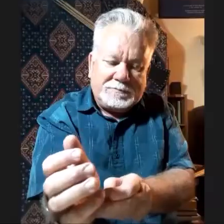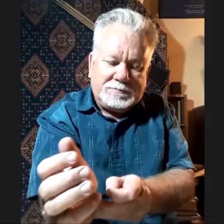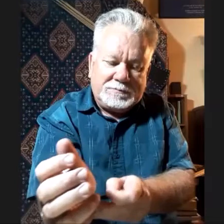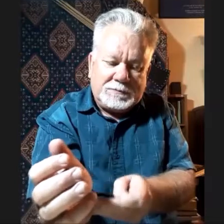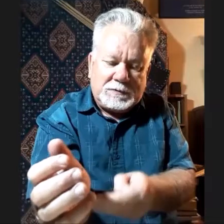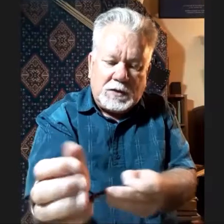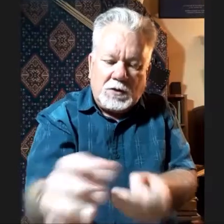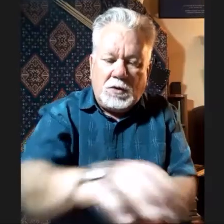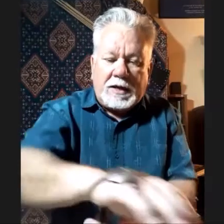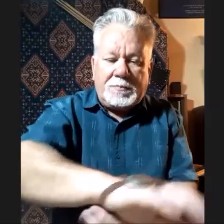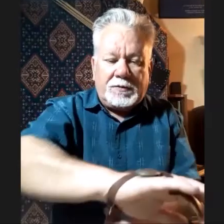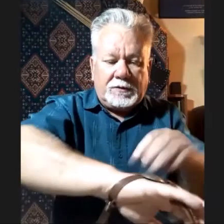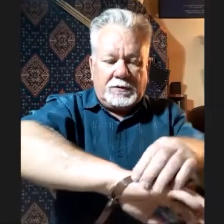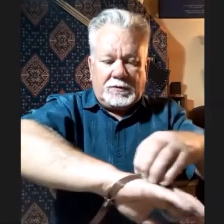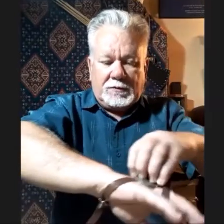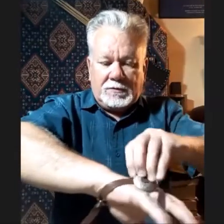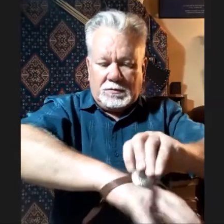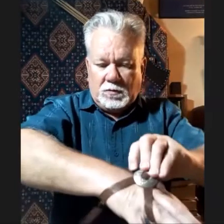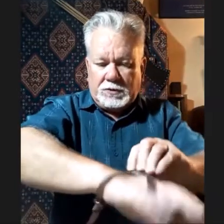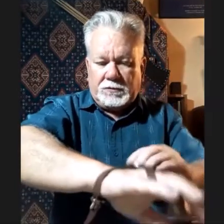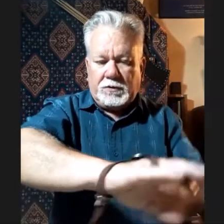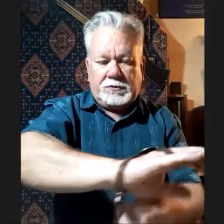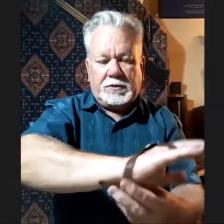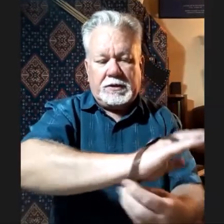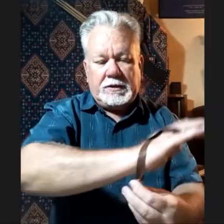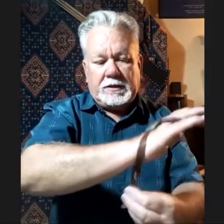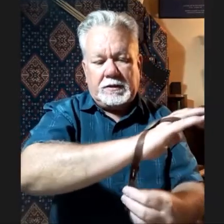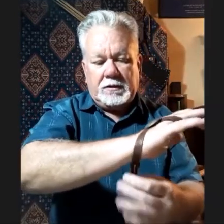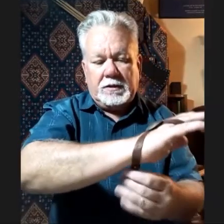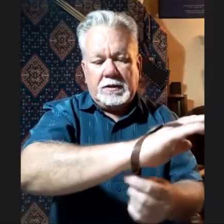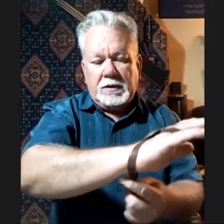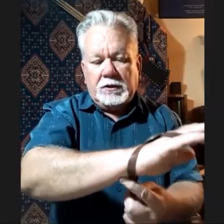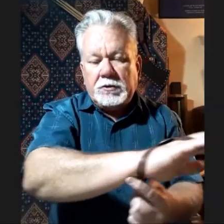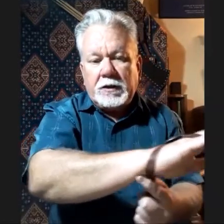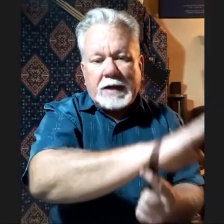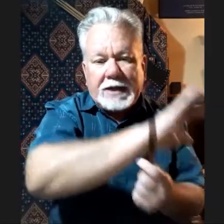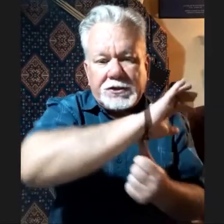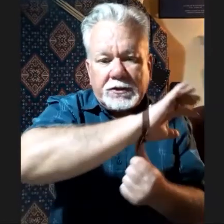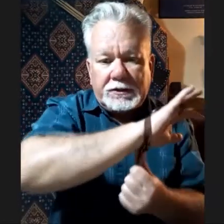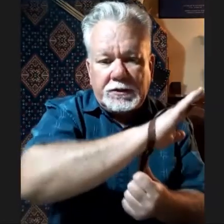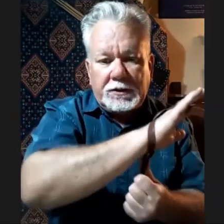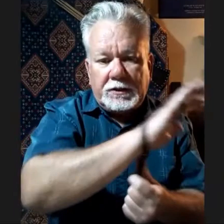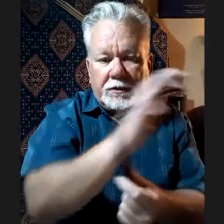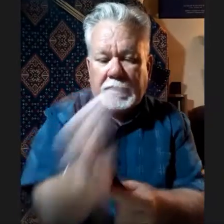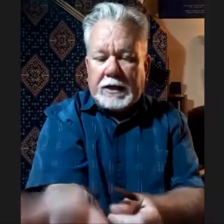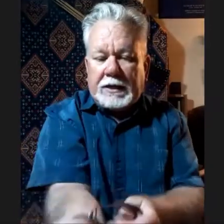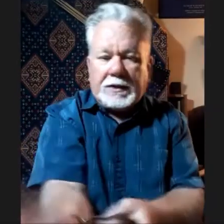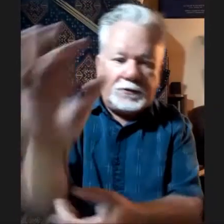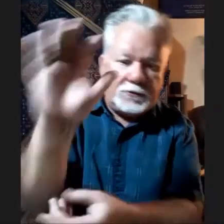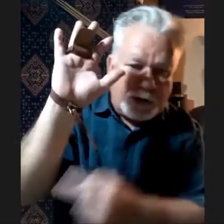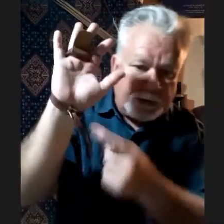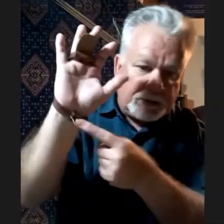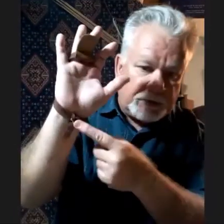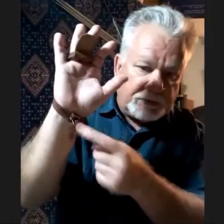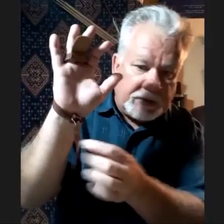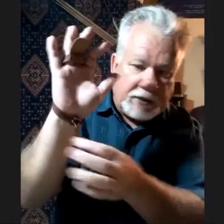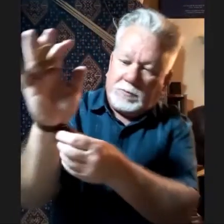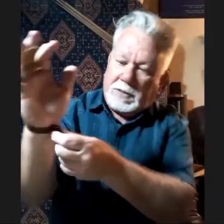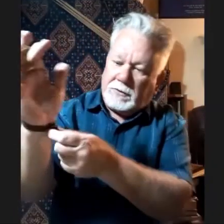And what happens is, once you've got it straightened out, you don't actually need any other strap except for that little buckle